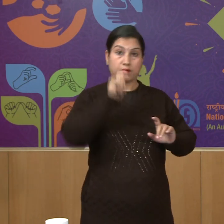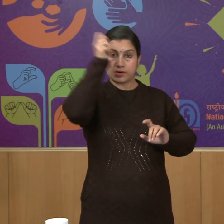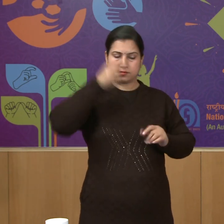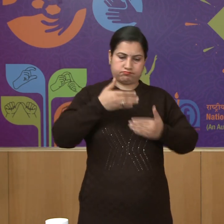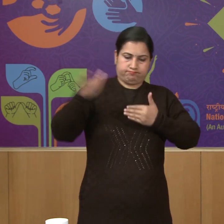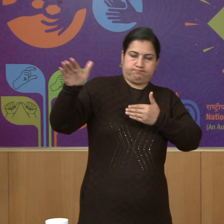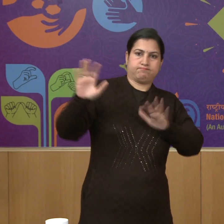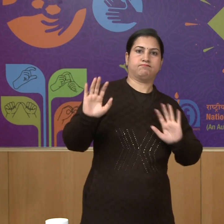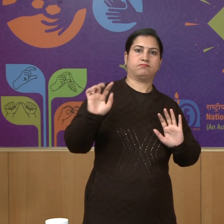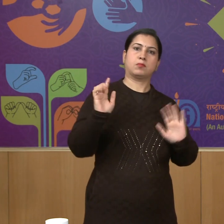control